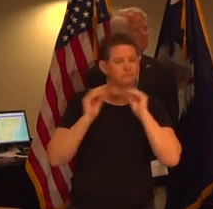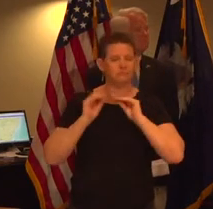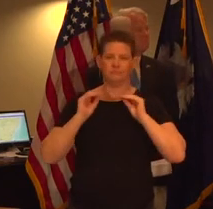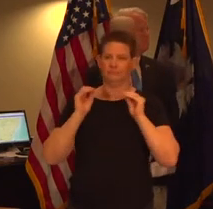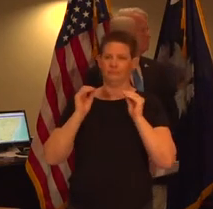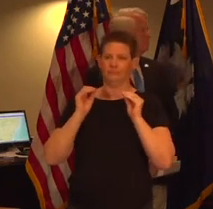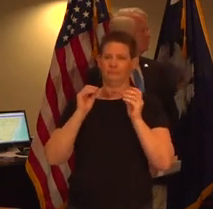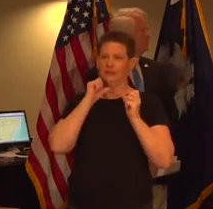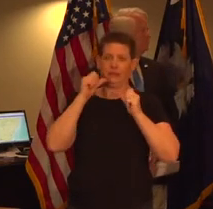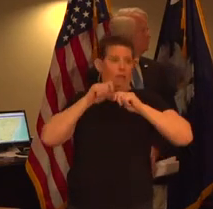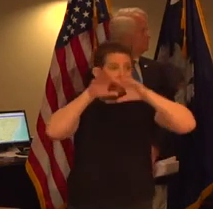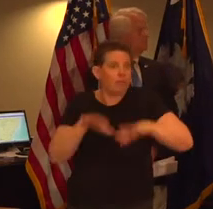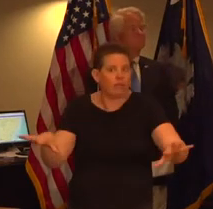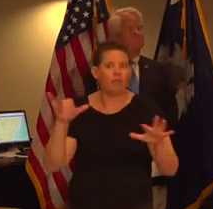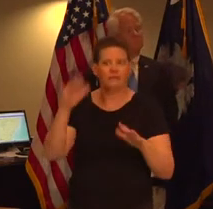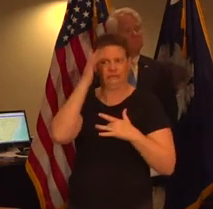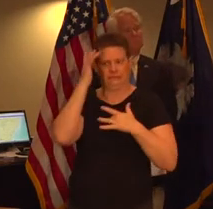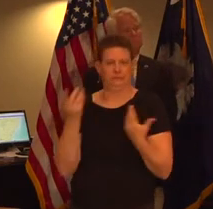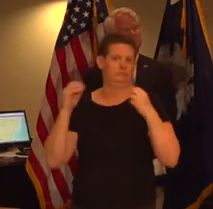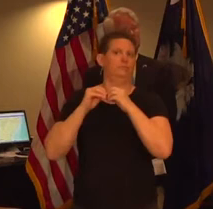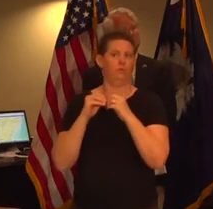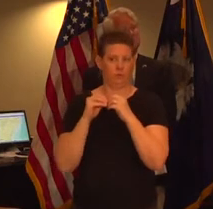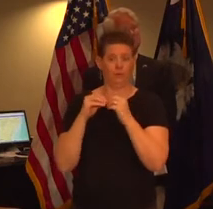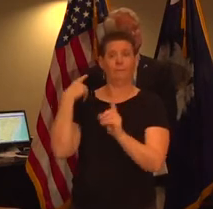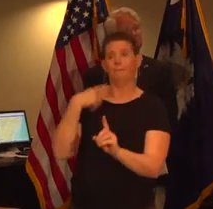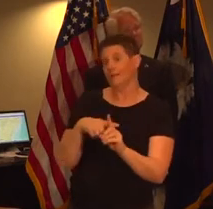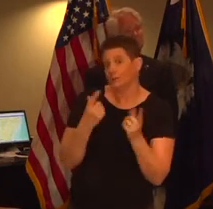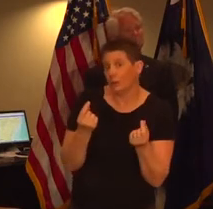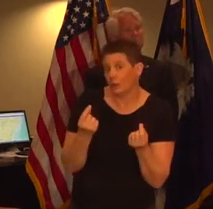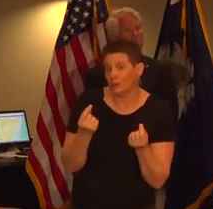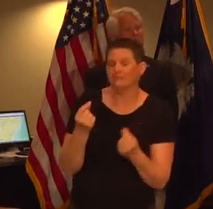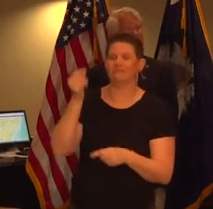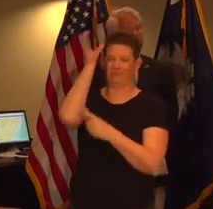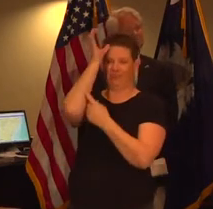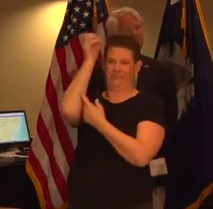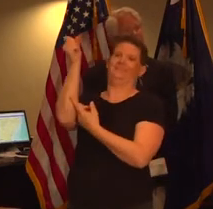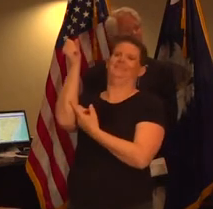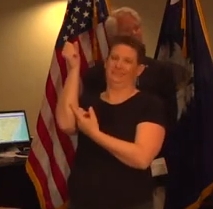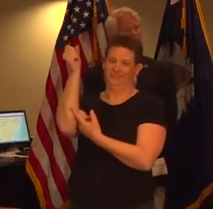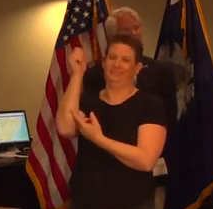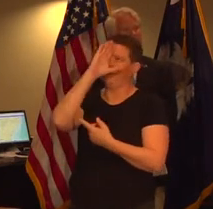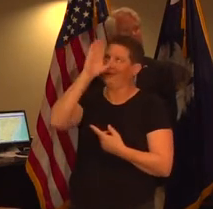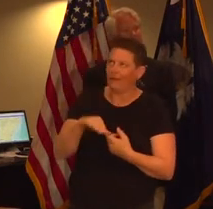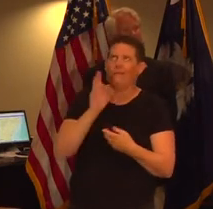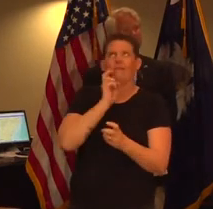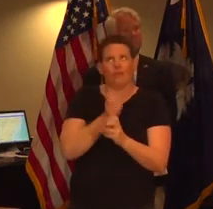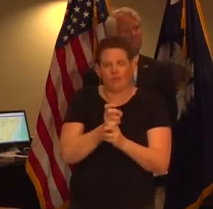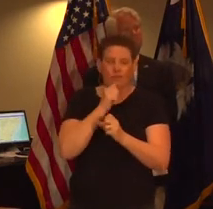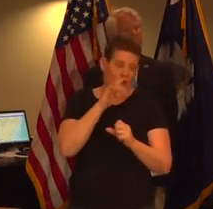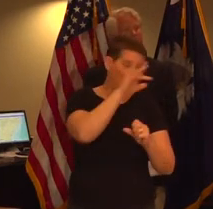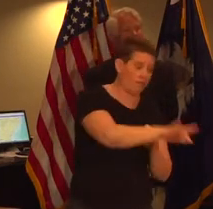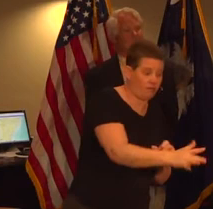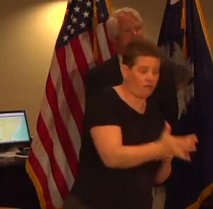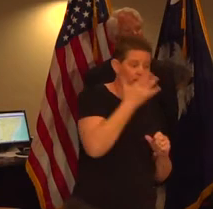contact and spread the disease and they are using common sense i know it's it's hard to not touch things and